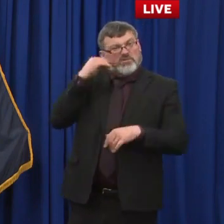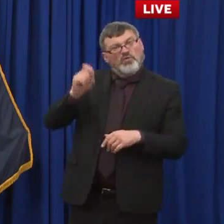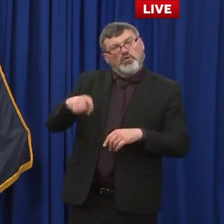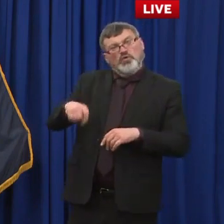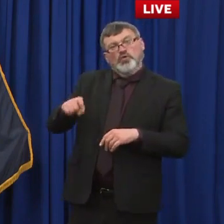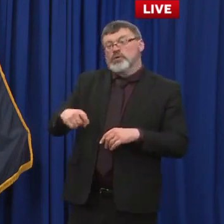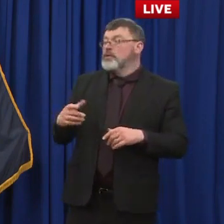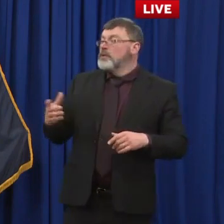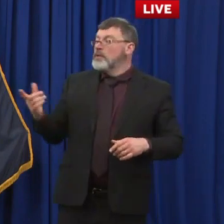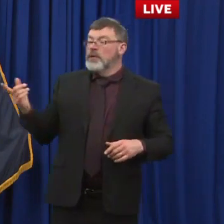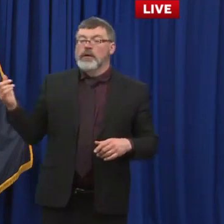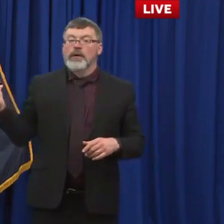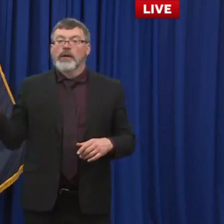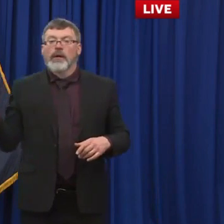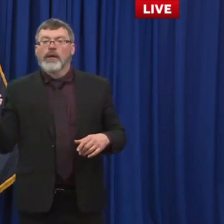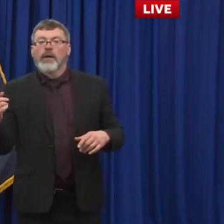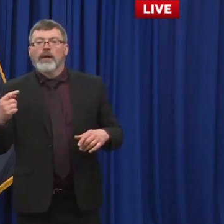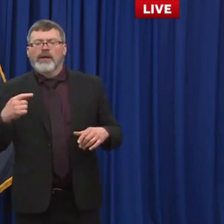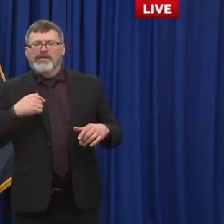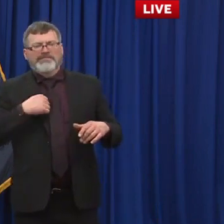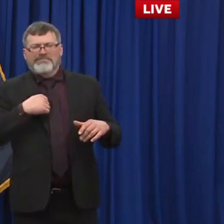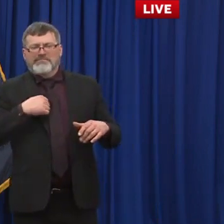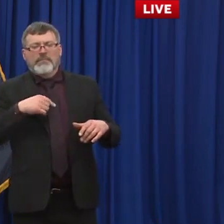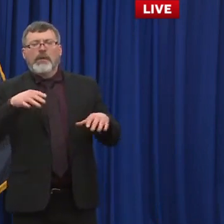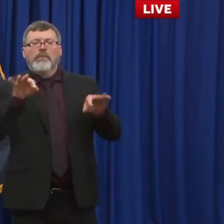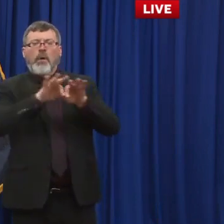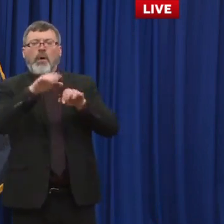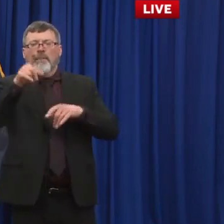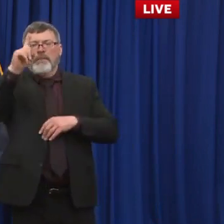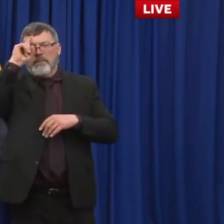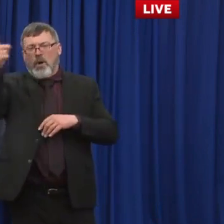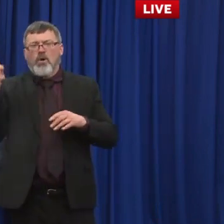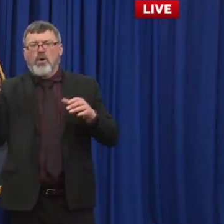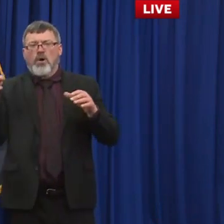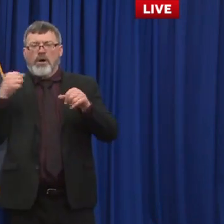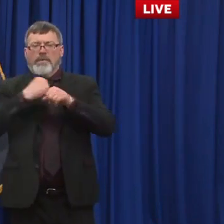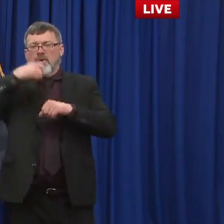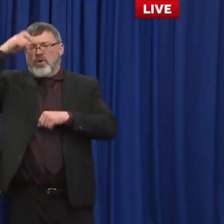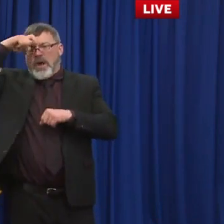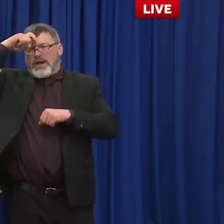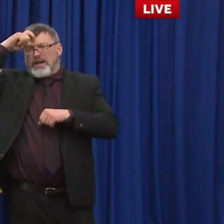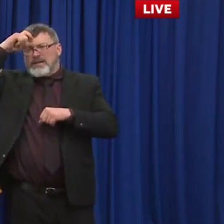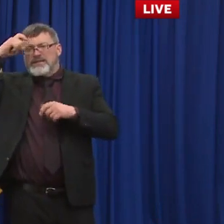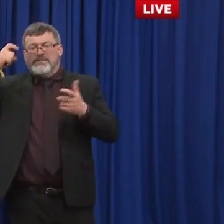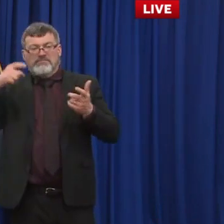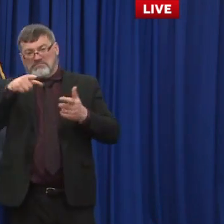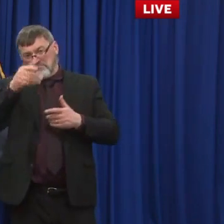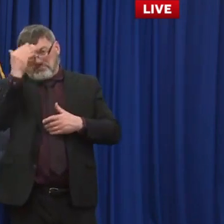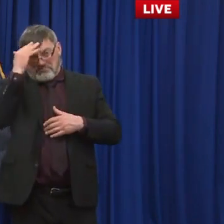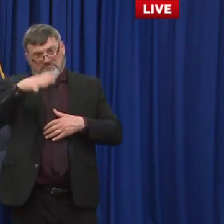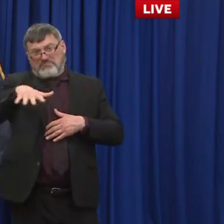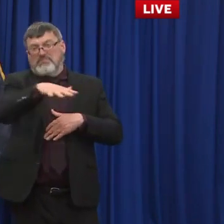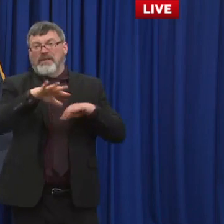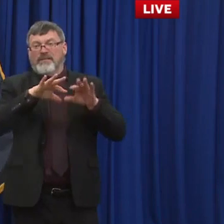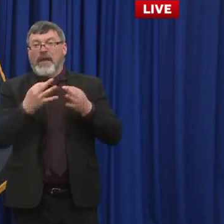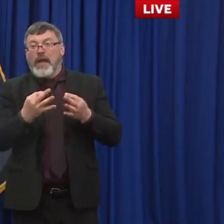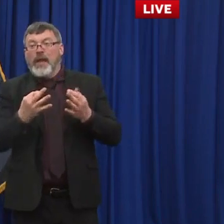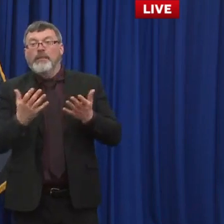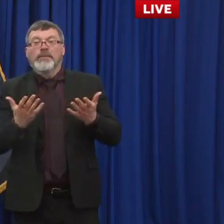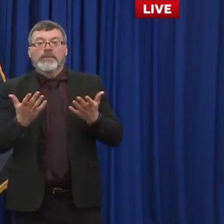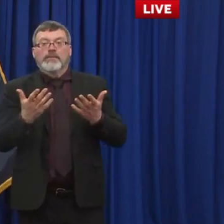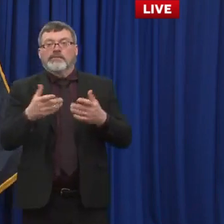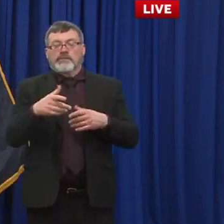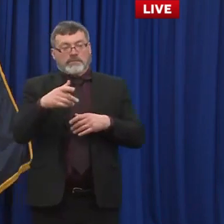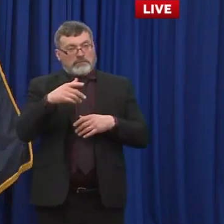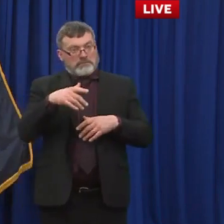be to be be smart about it right you know in your family for example um who's vaccinated who's not who's vulnerable more vulnerable who's not